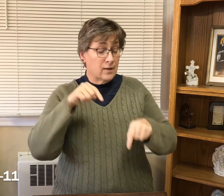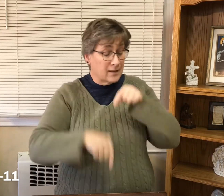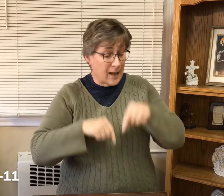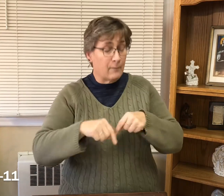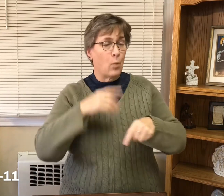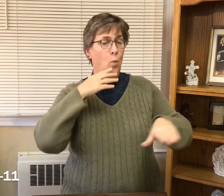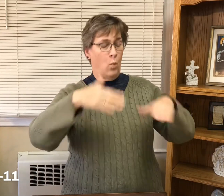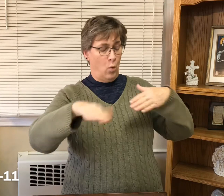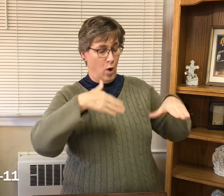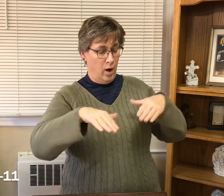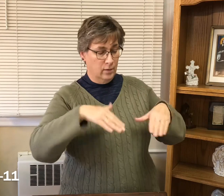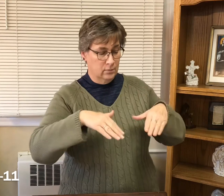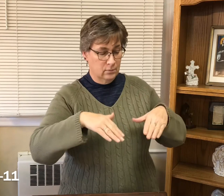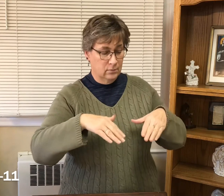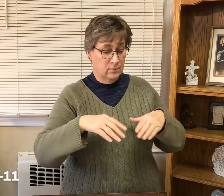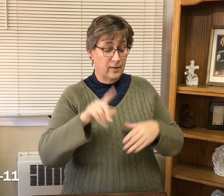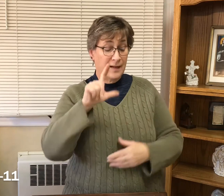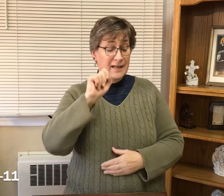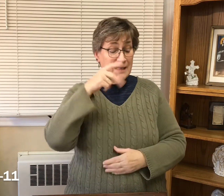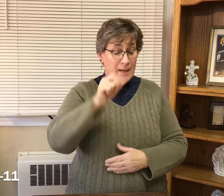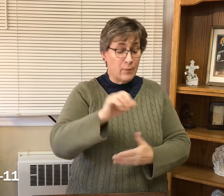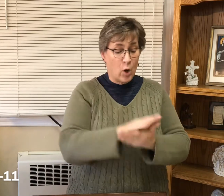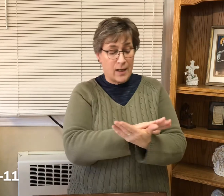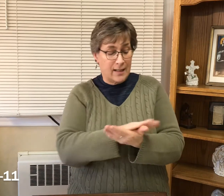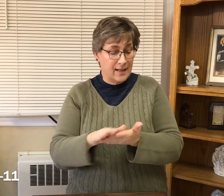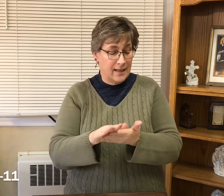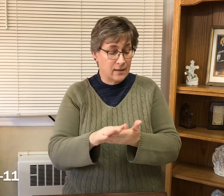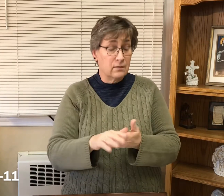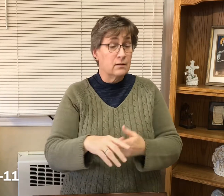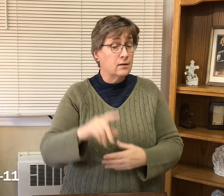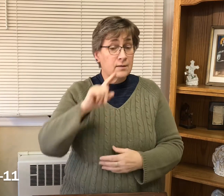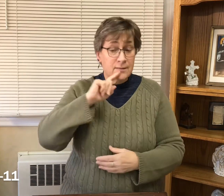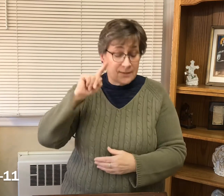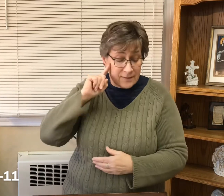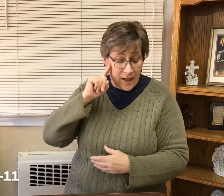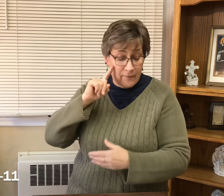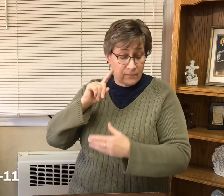walk. Lepers are cleansed. The deaf hear.